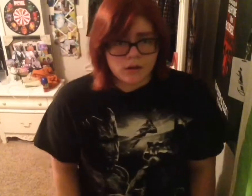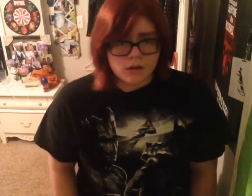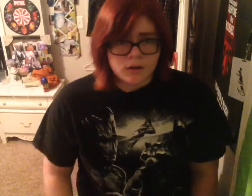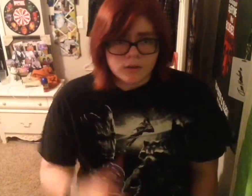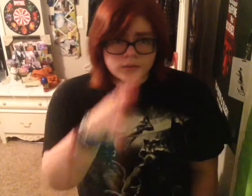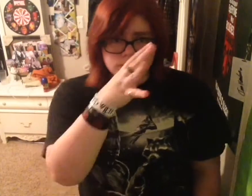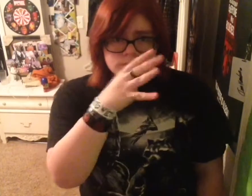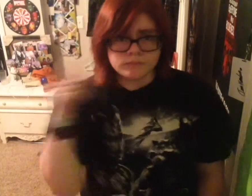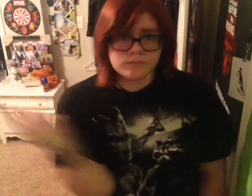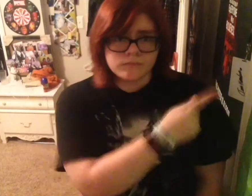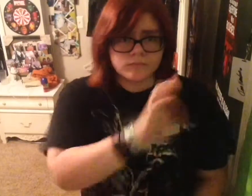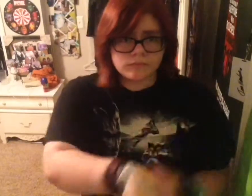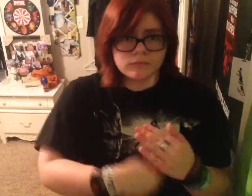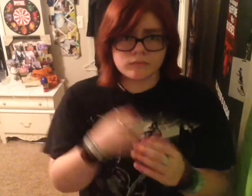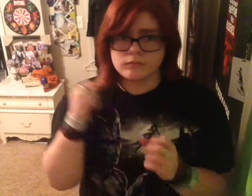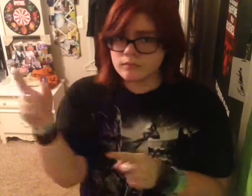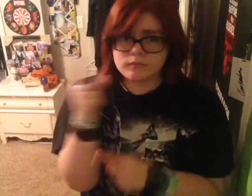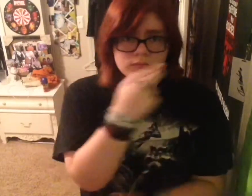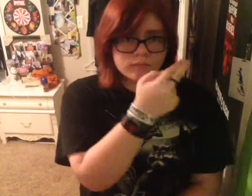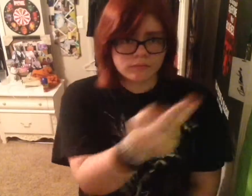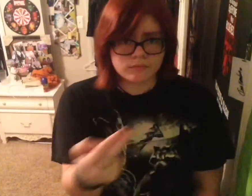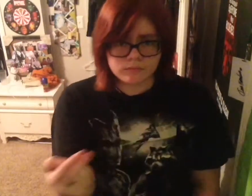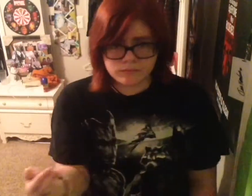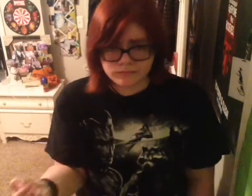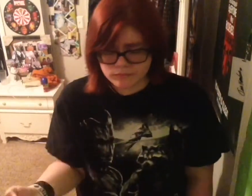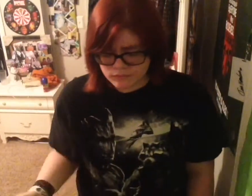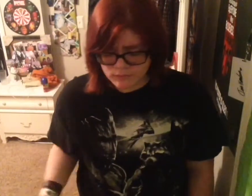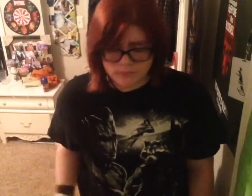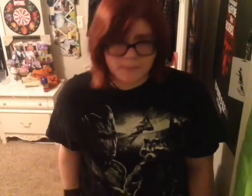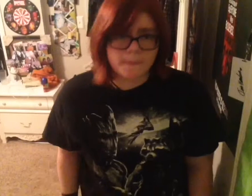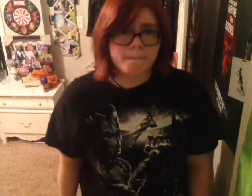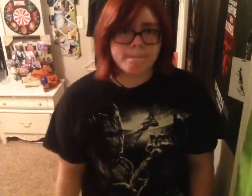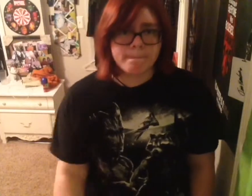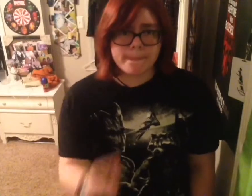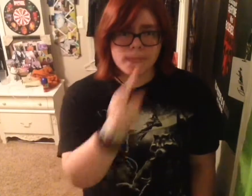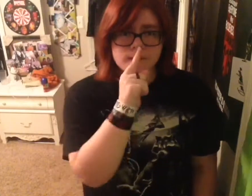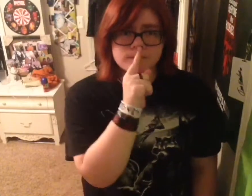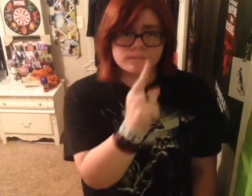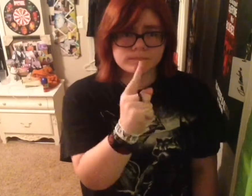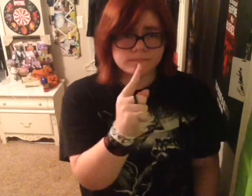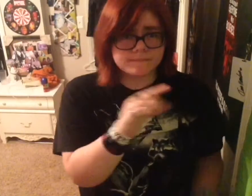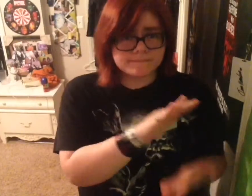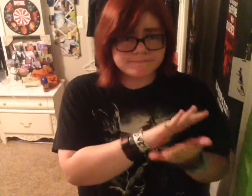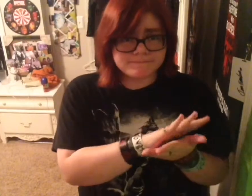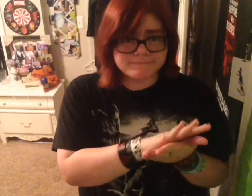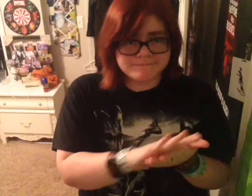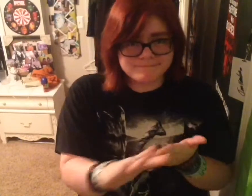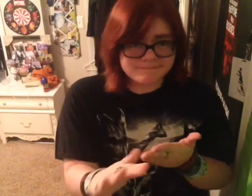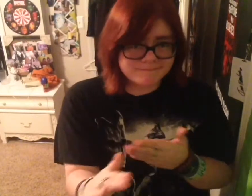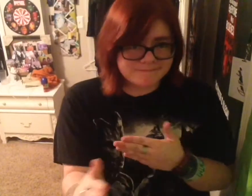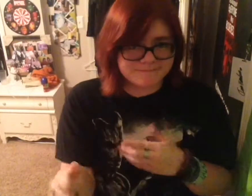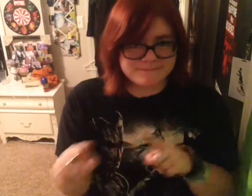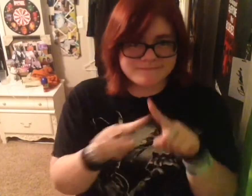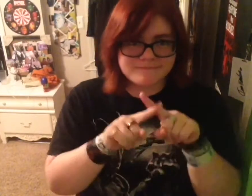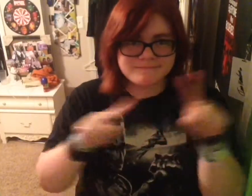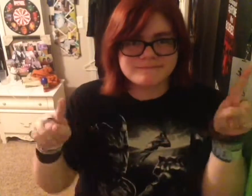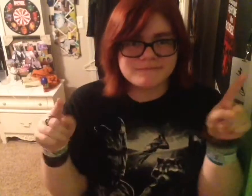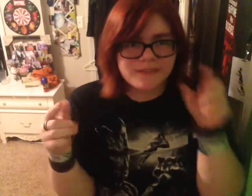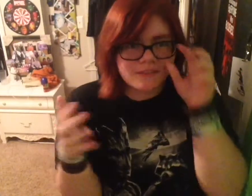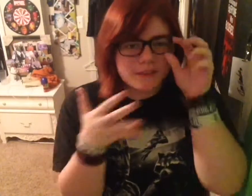Mama, we're all gonna hear Mama, we're truly quite positive It's the fun